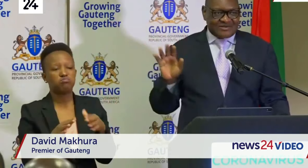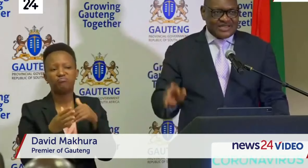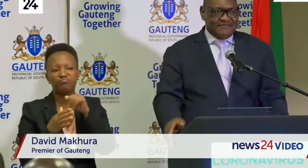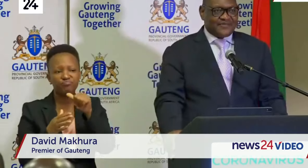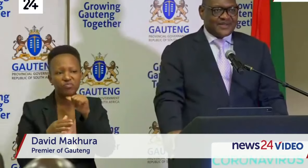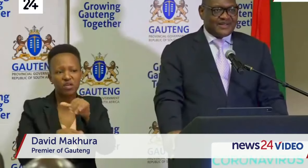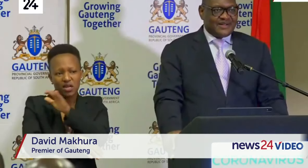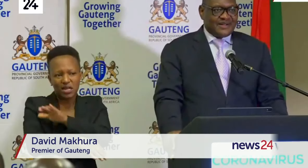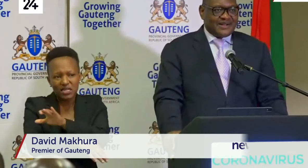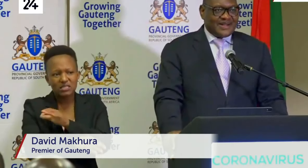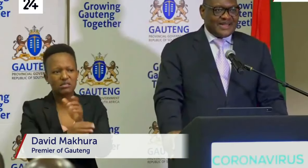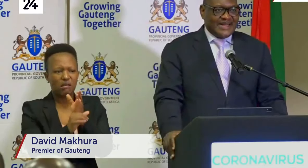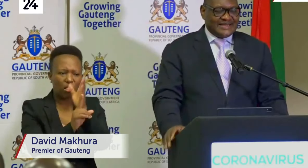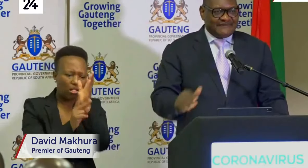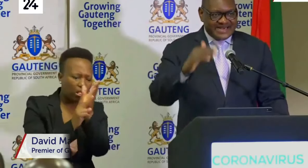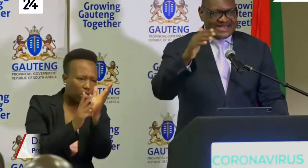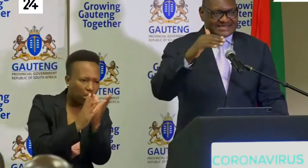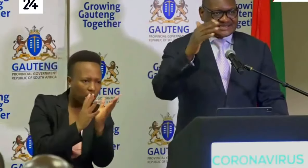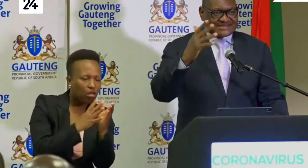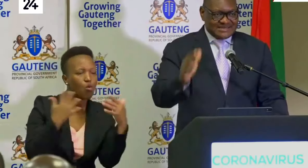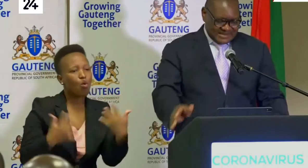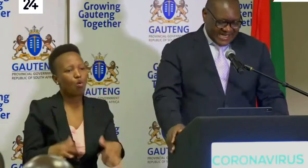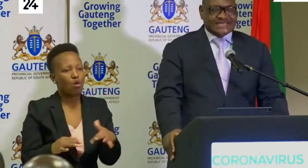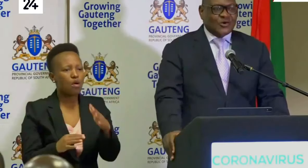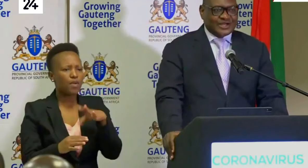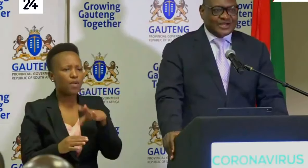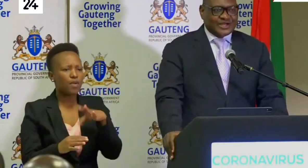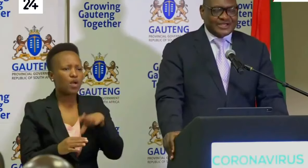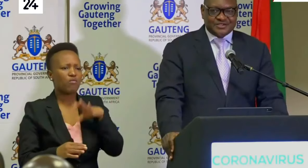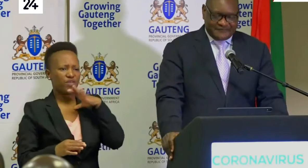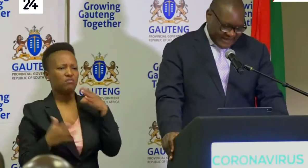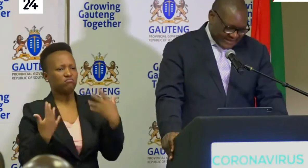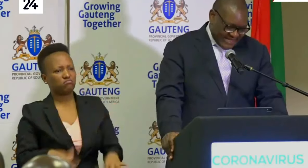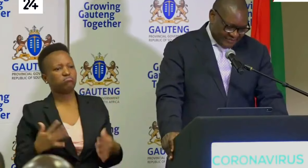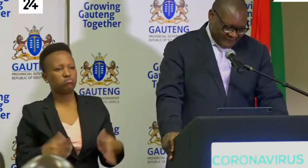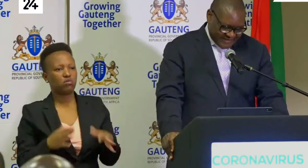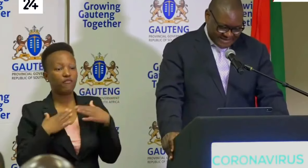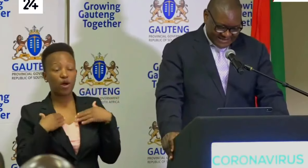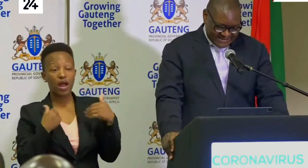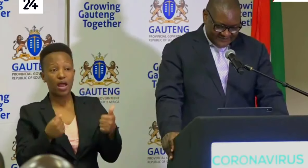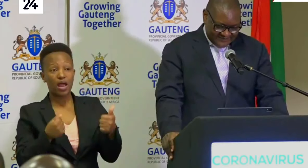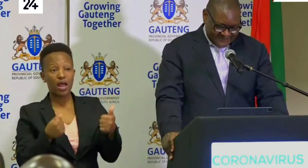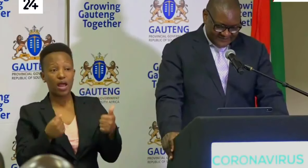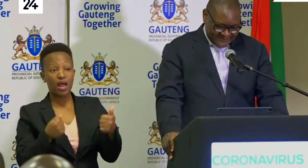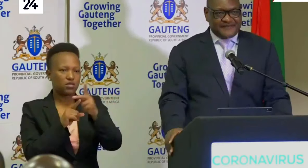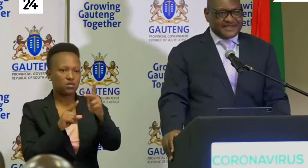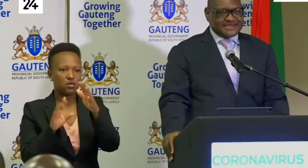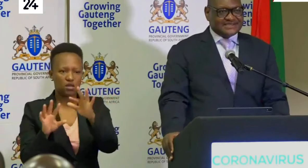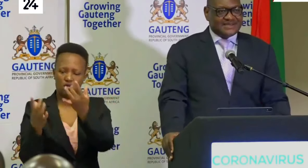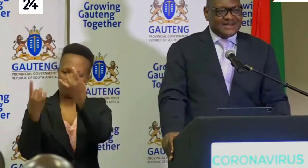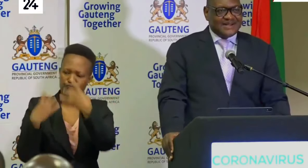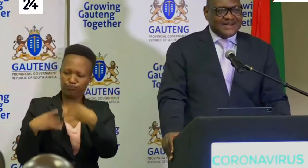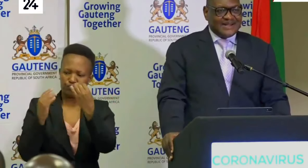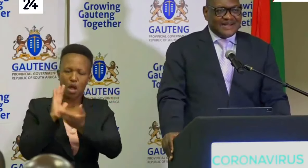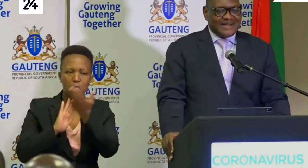around them and the various category care professionals. They give